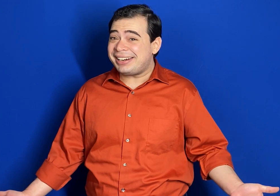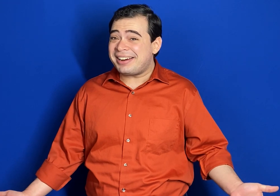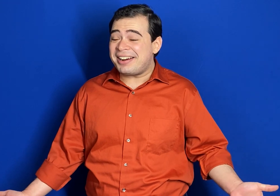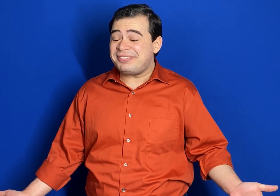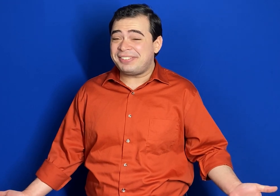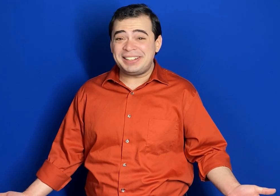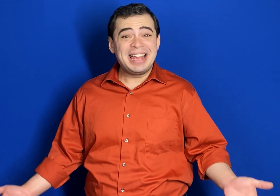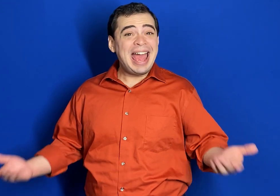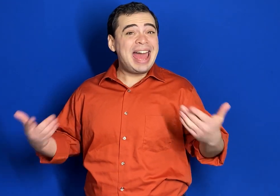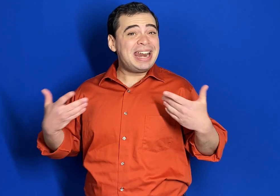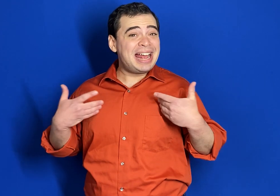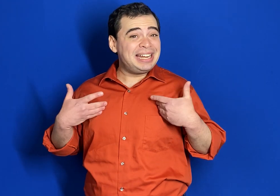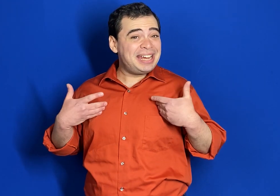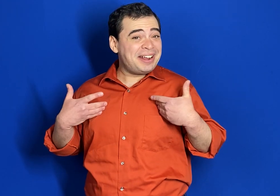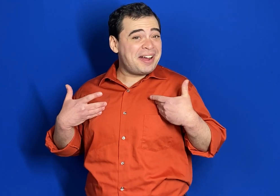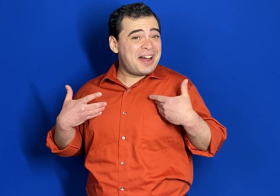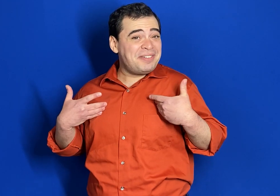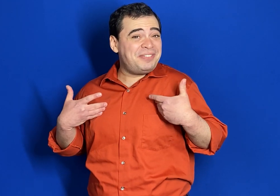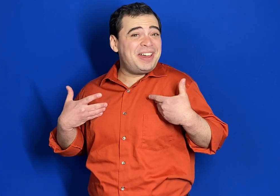Garfield an Elliot Garfield